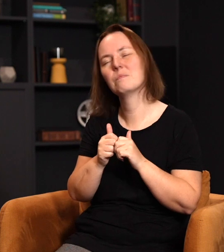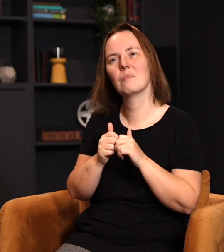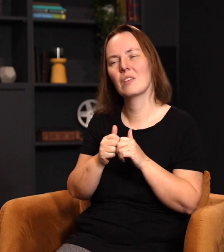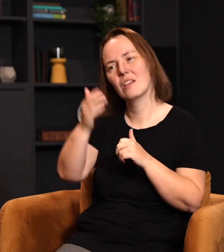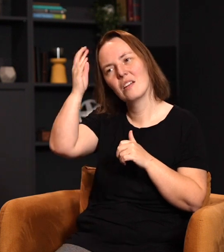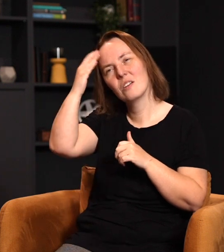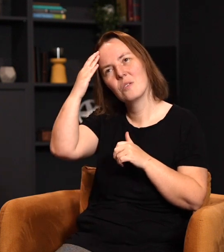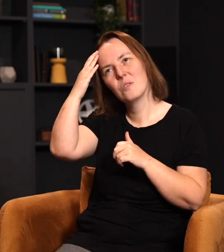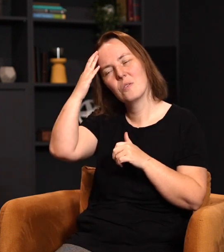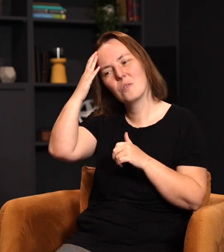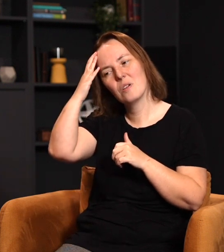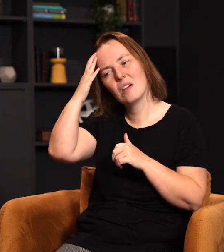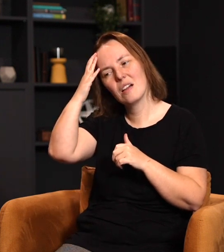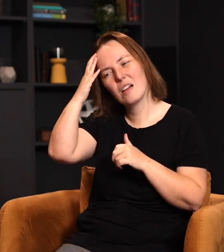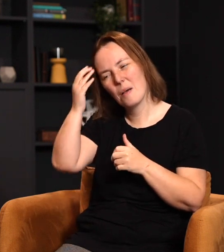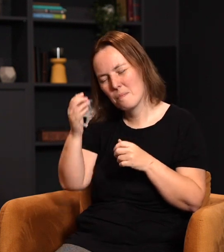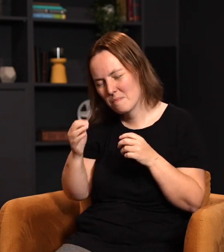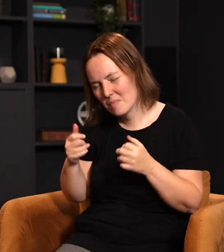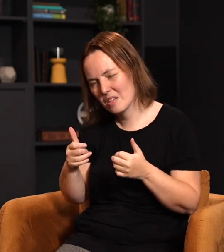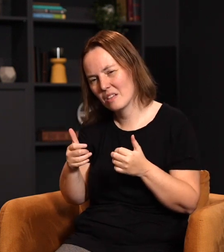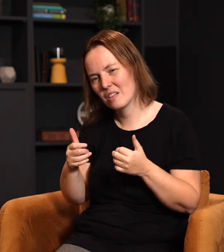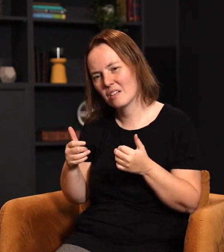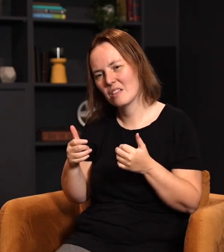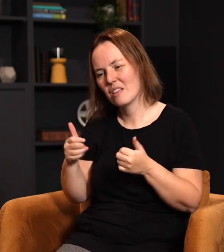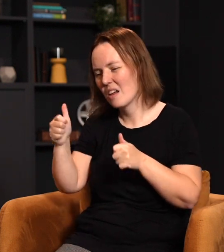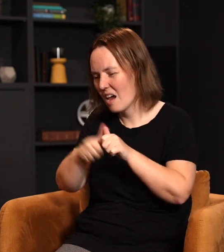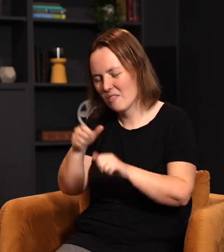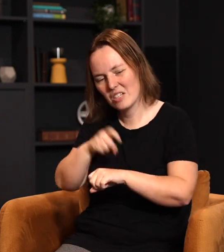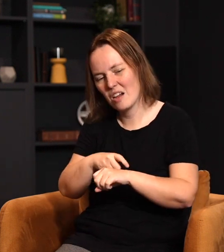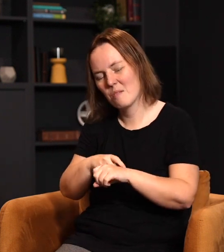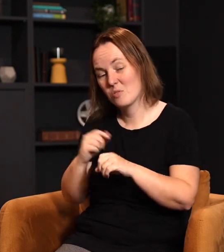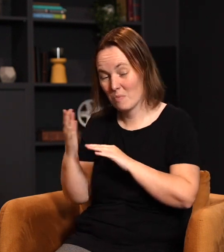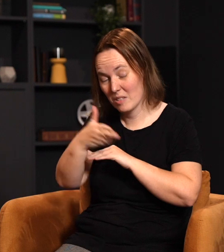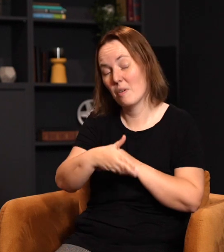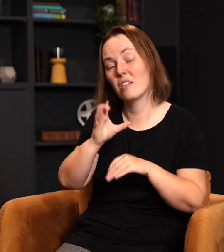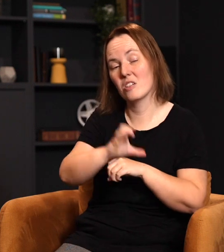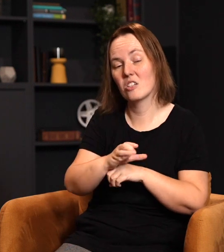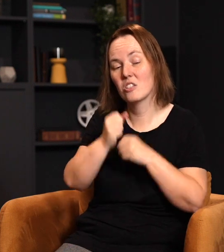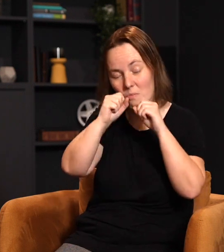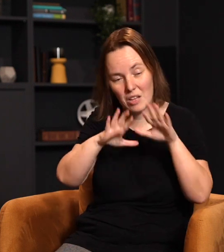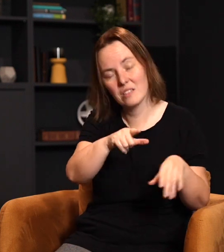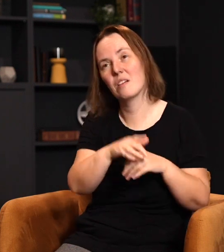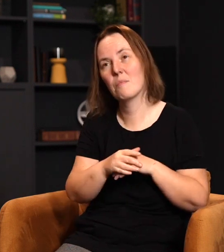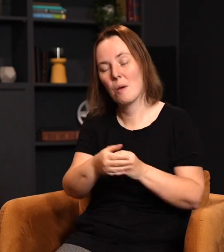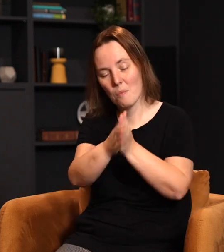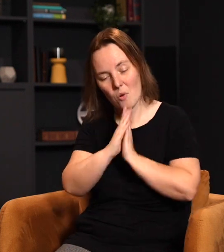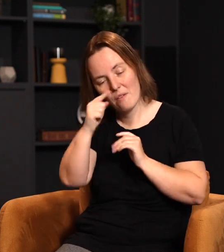knew immediately the Lord was saying, the only way you're going to uproot that is every time you pass by, you bless them. Bless them. Pray